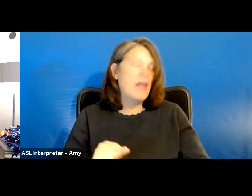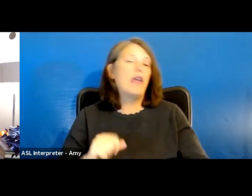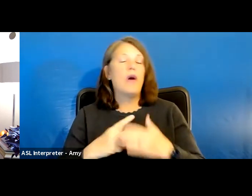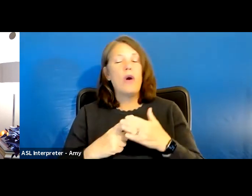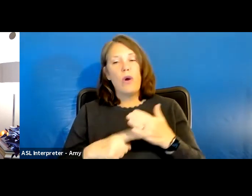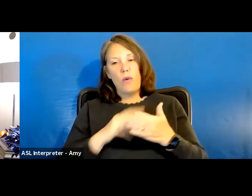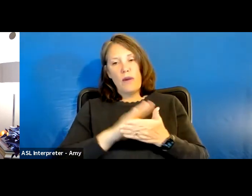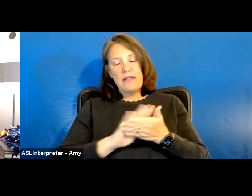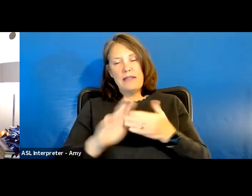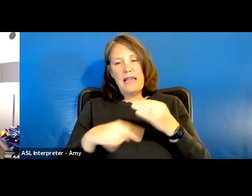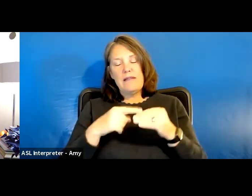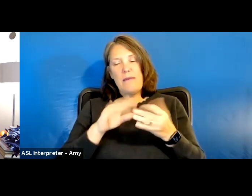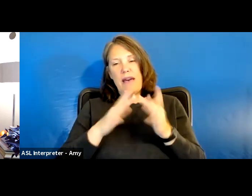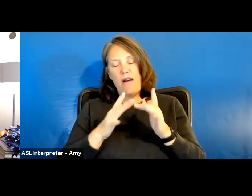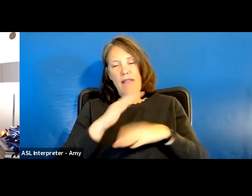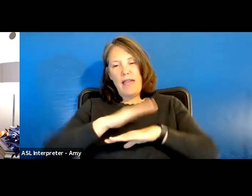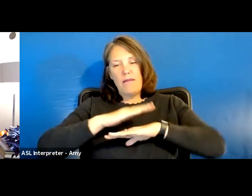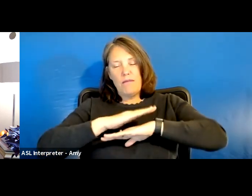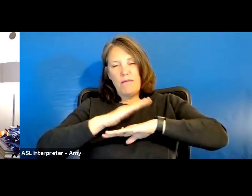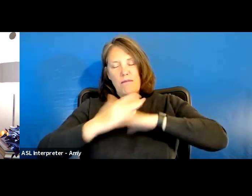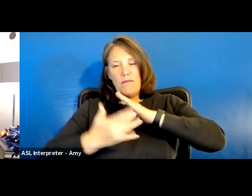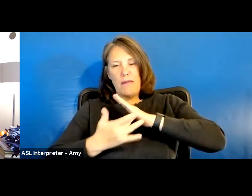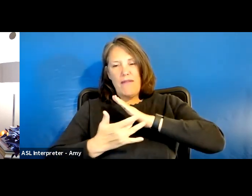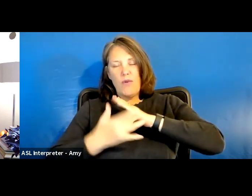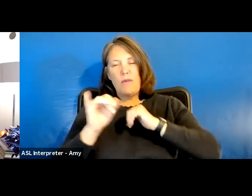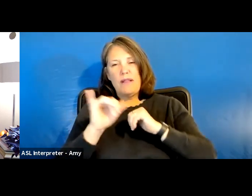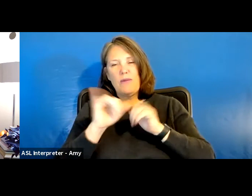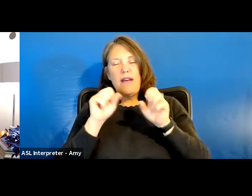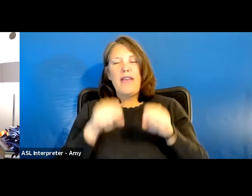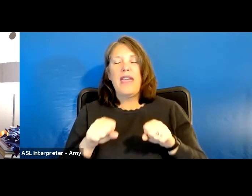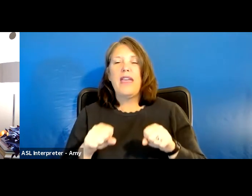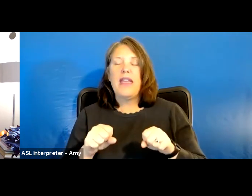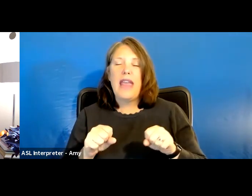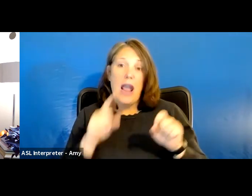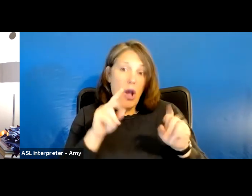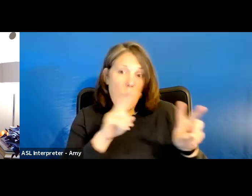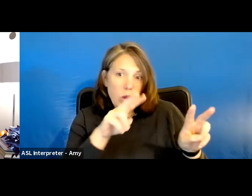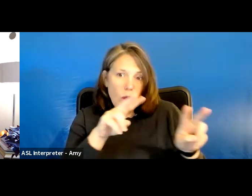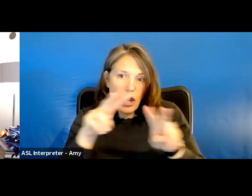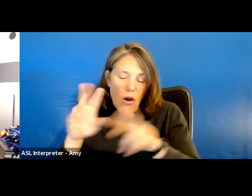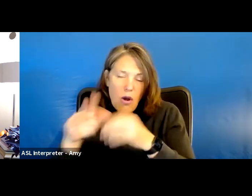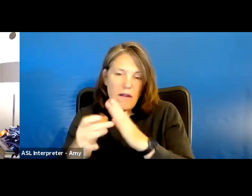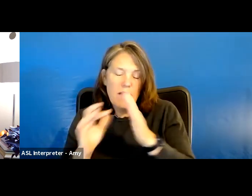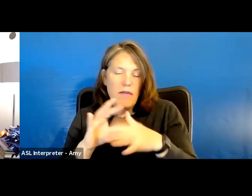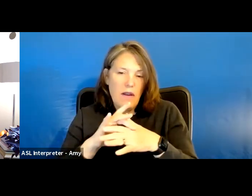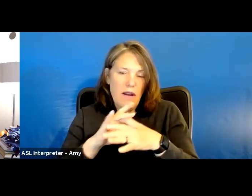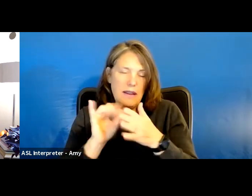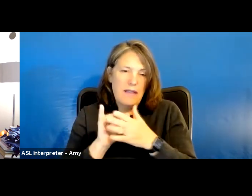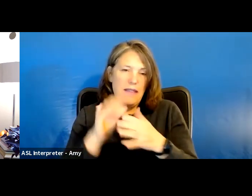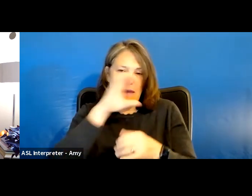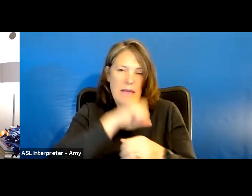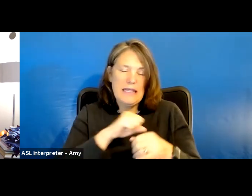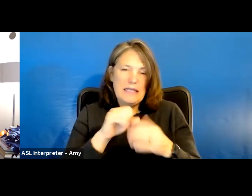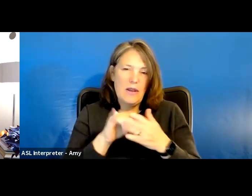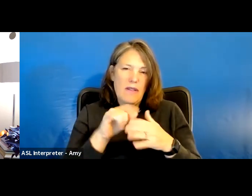about the online platform as well as if they want to, they can go look at all of the content from the week that they missed. So